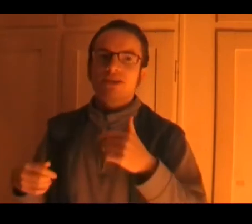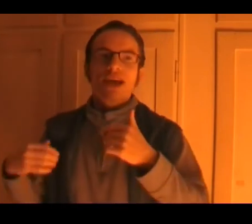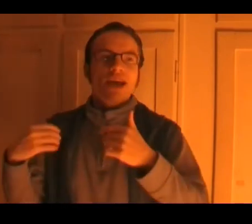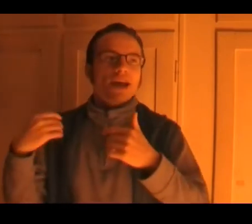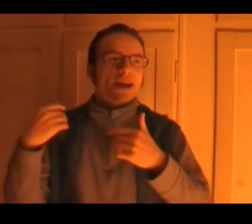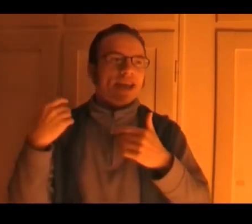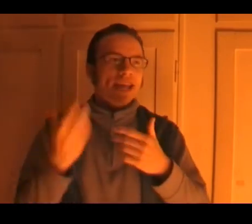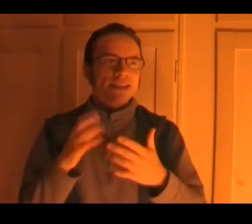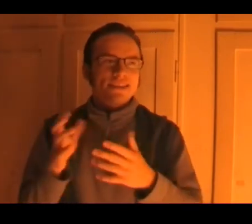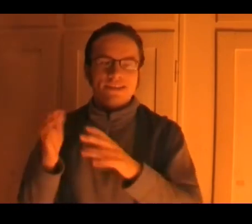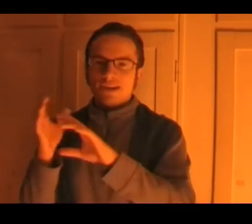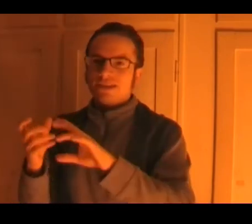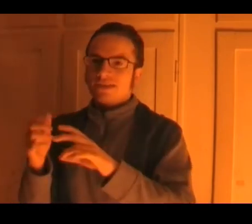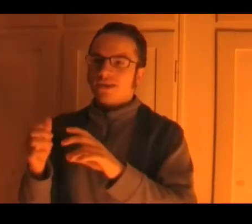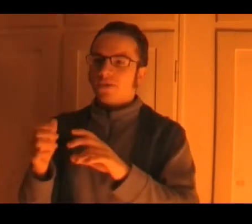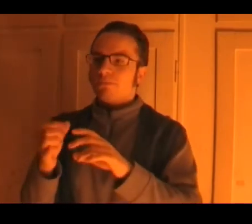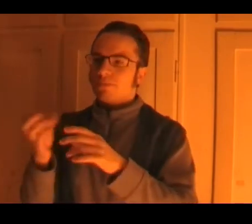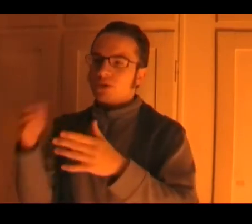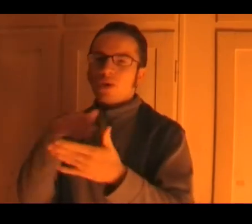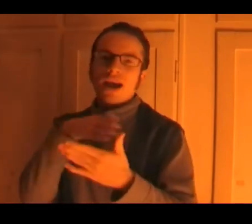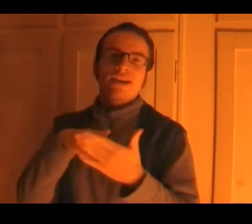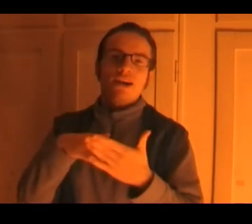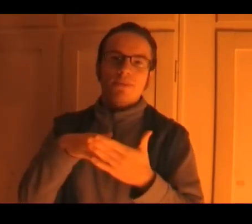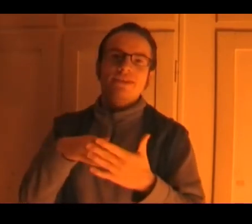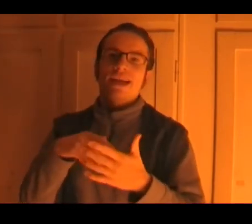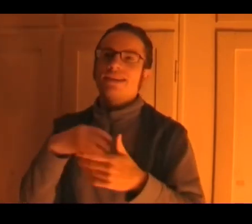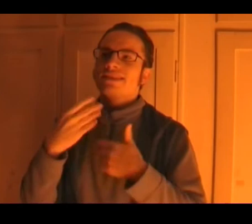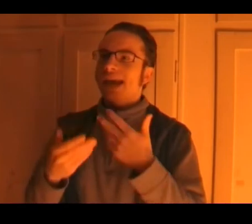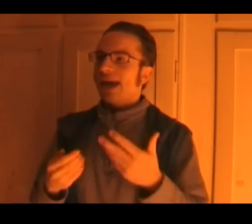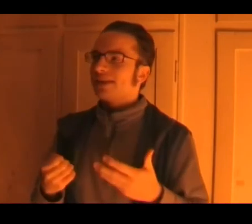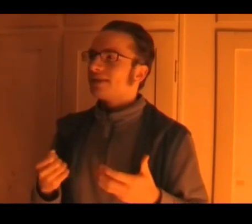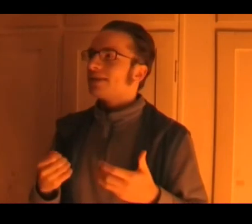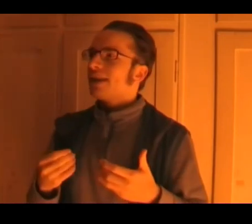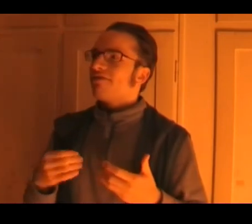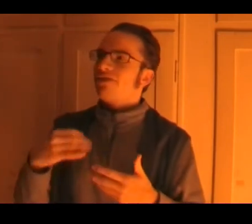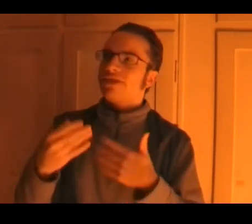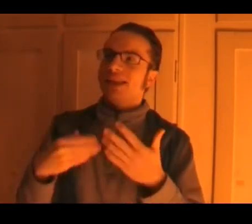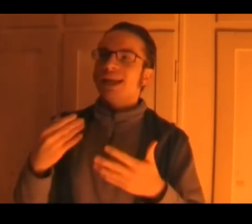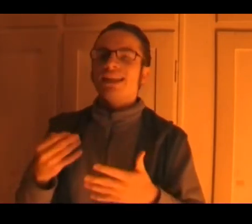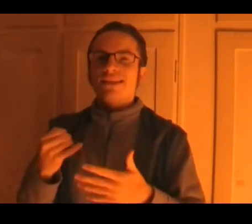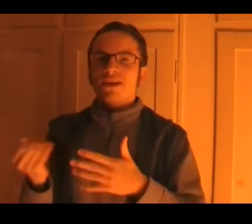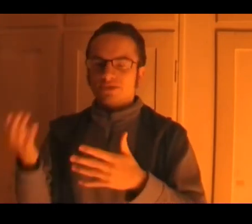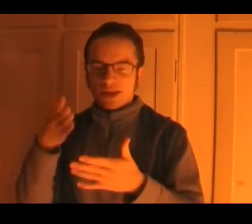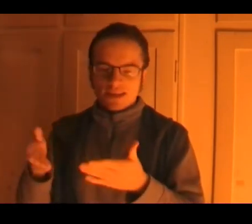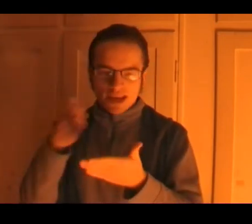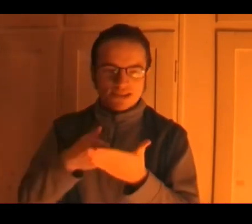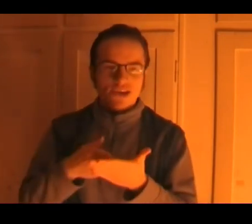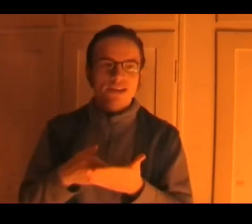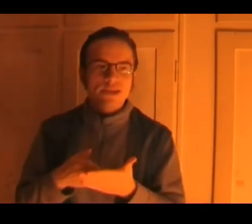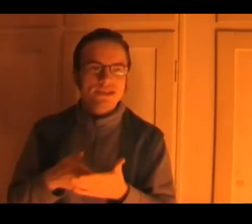it does you know rewind a couple of seconds and it you know so they they intercut these